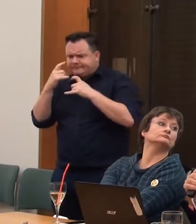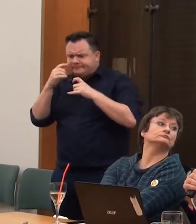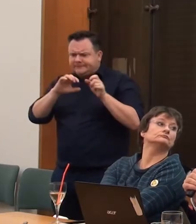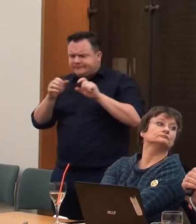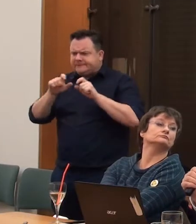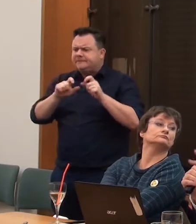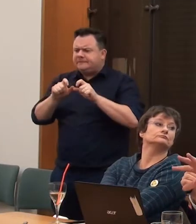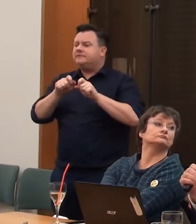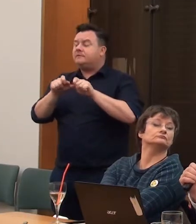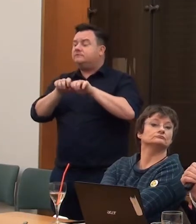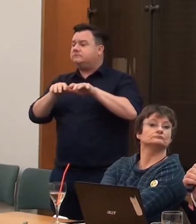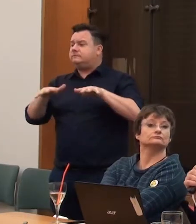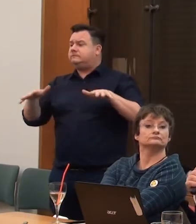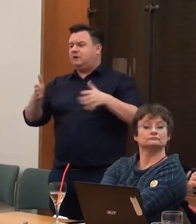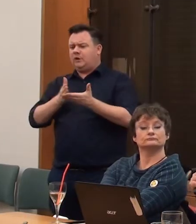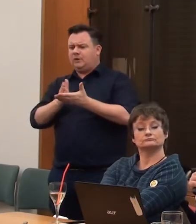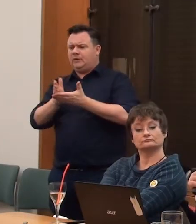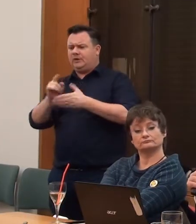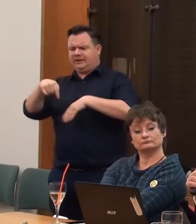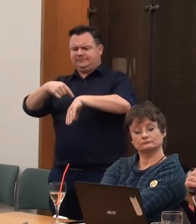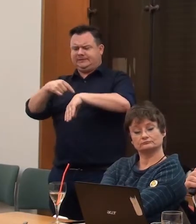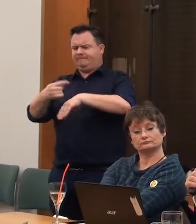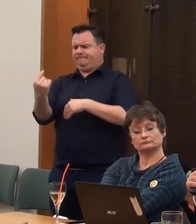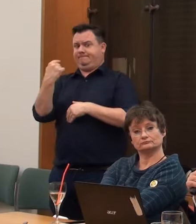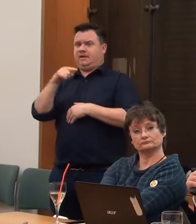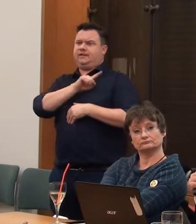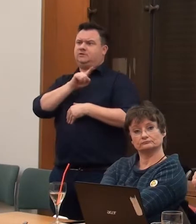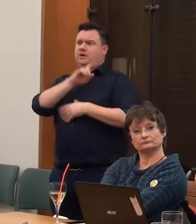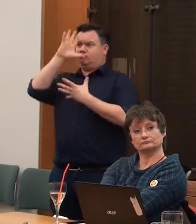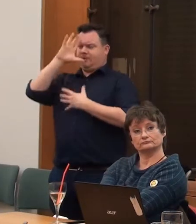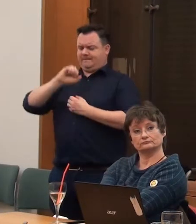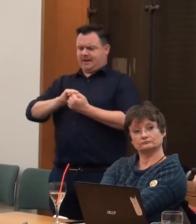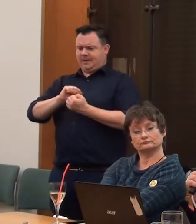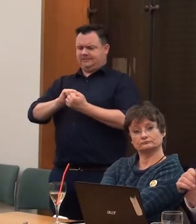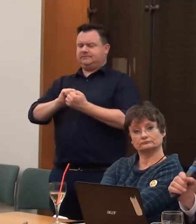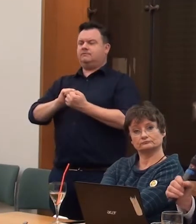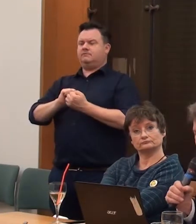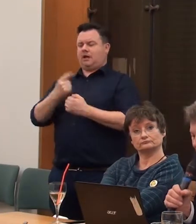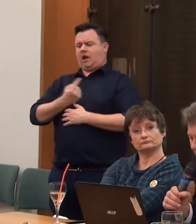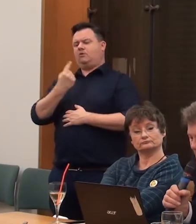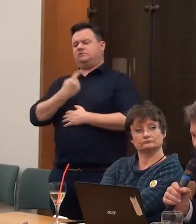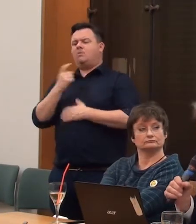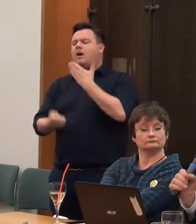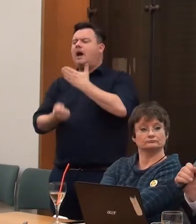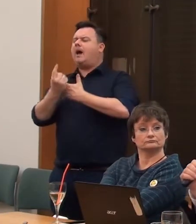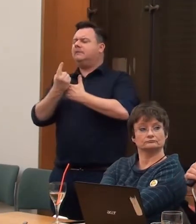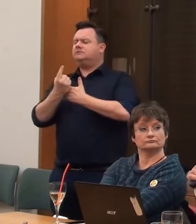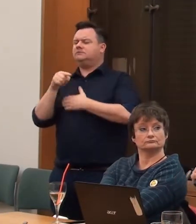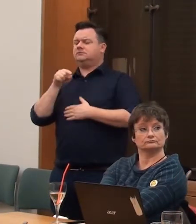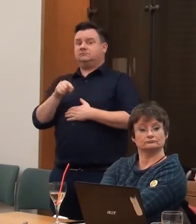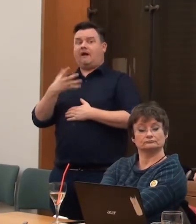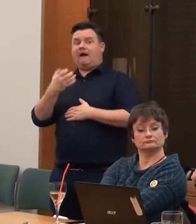So that's why we've had that there to remind ourselves and there are some badges over there that people can get.